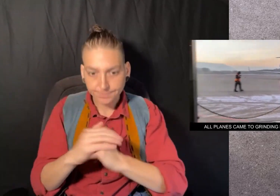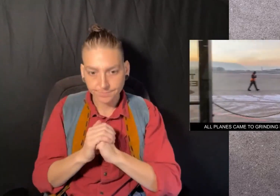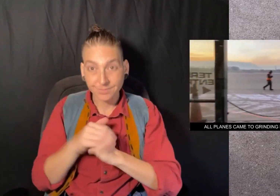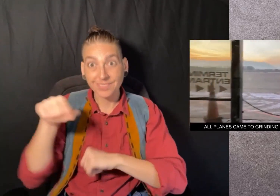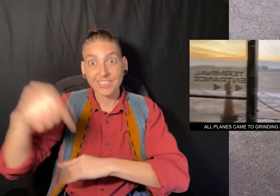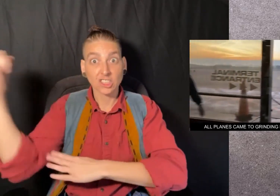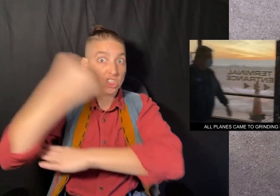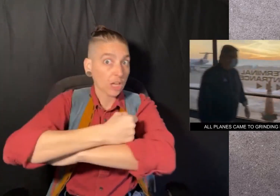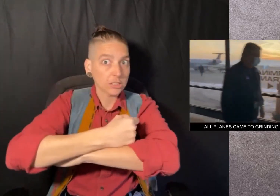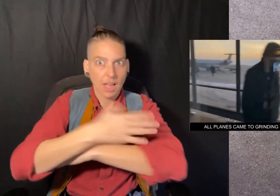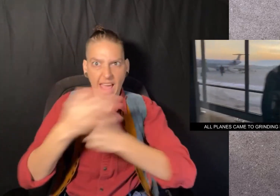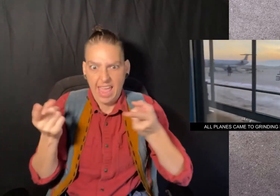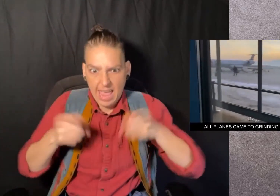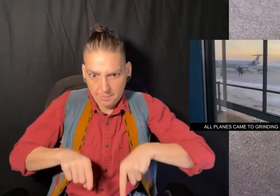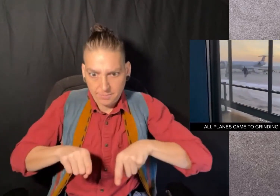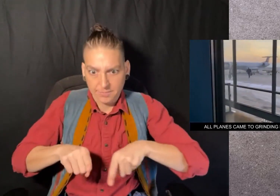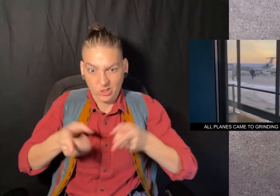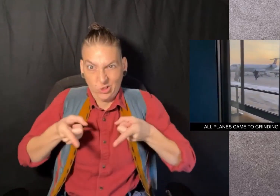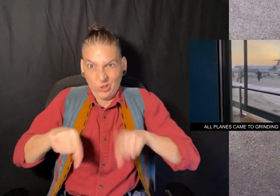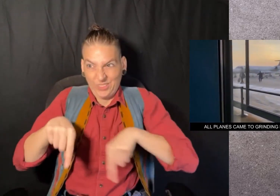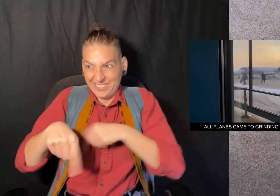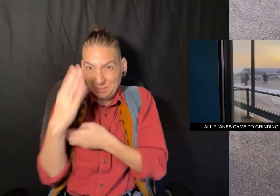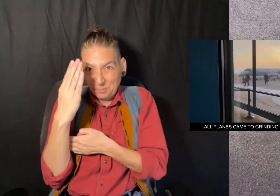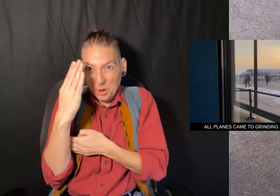shutdown happened during the morning travel rush.